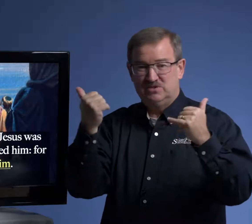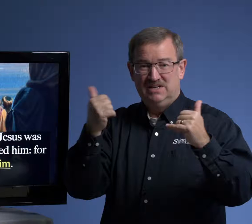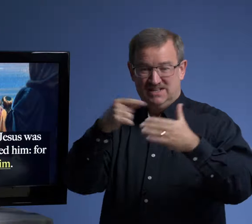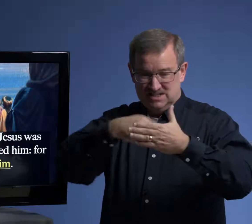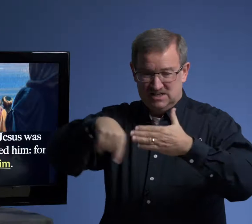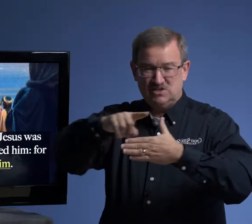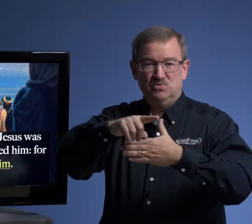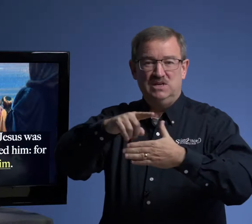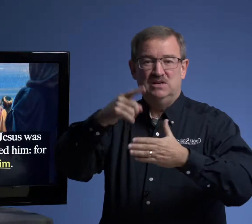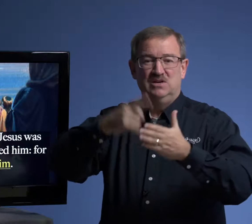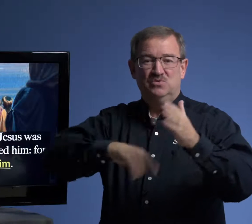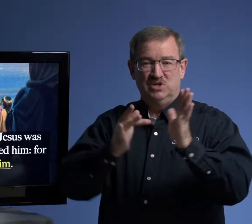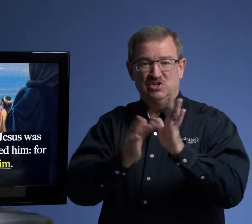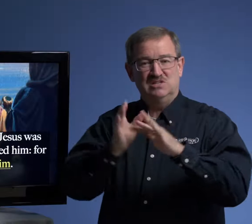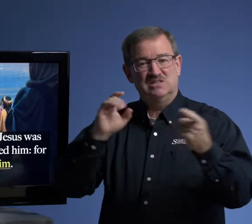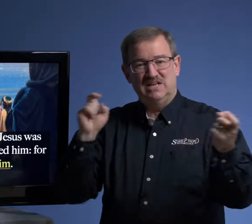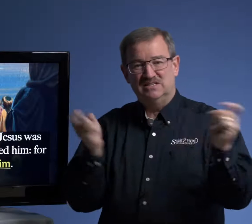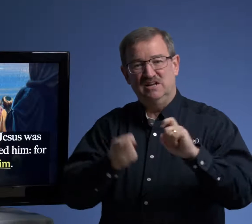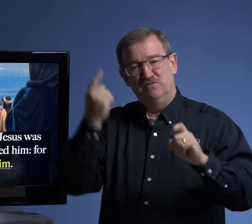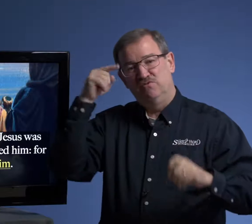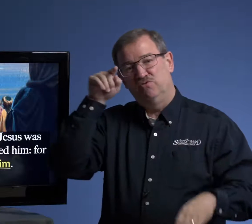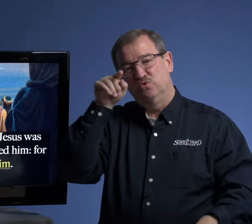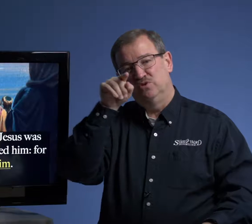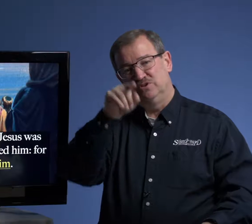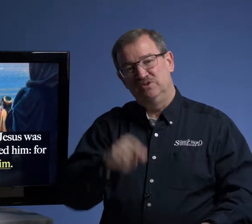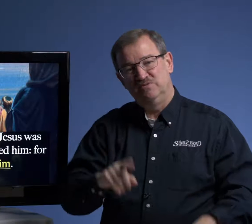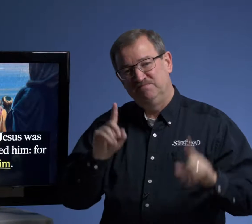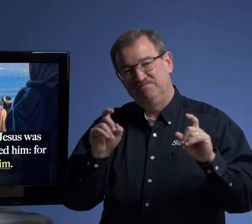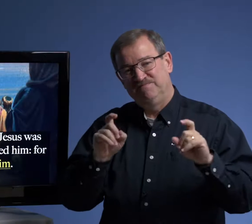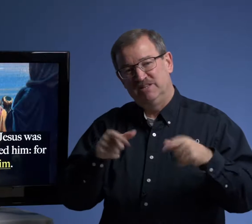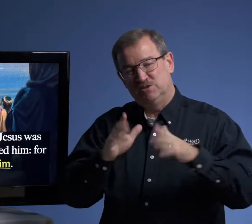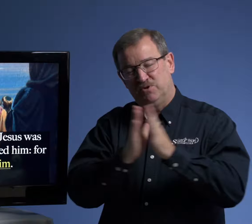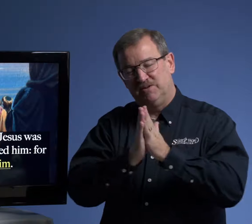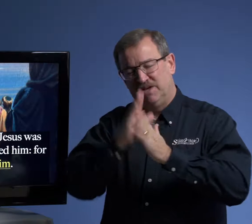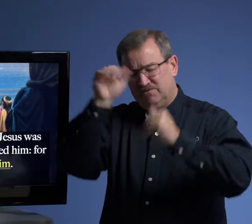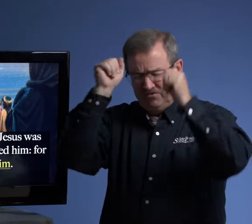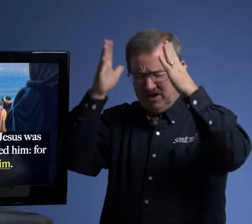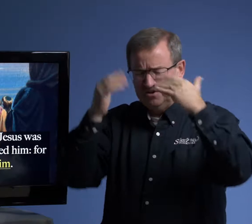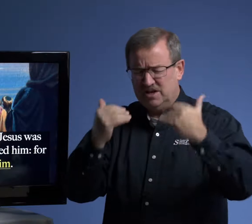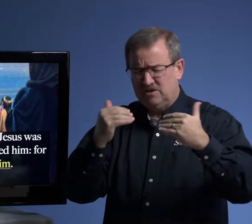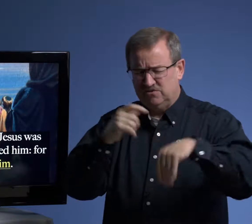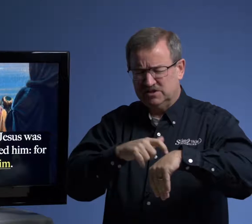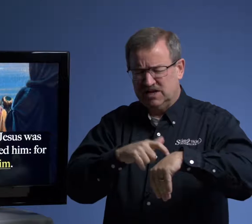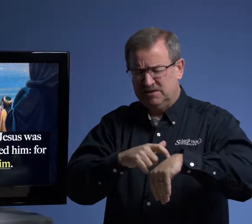this next week what Jesus has done for you? Let's pray. Heavenly Father, thank you for the time.